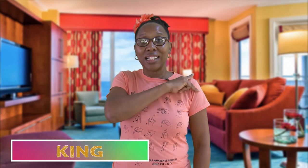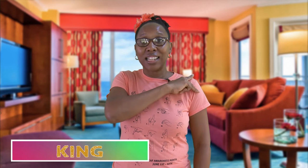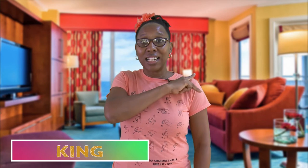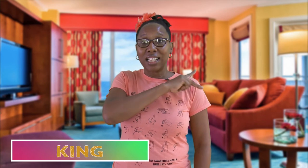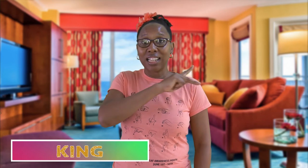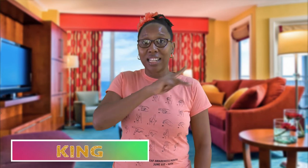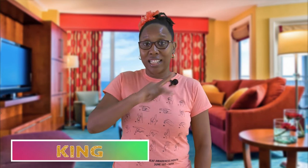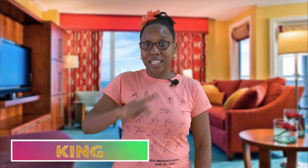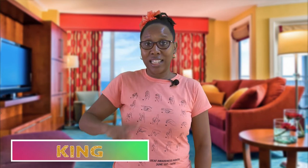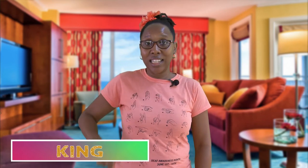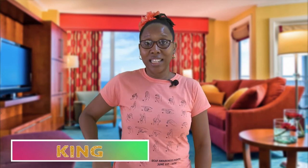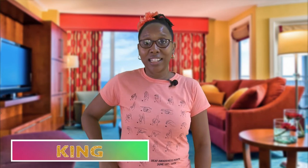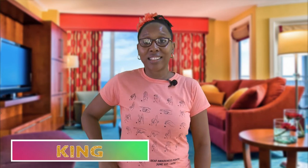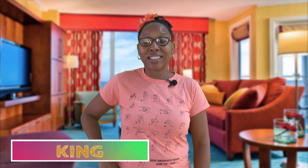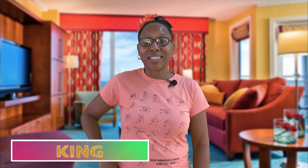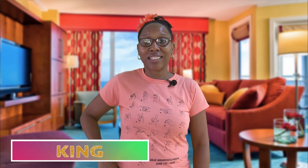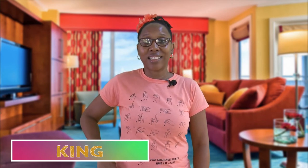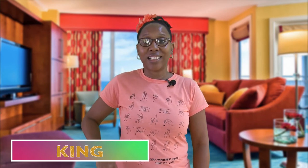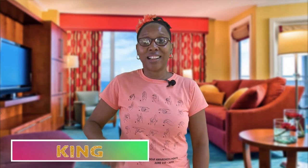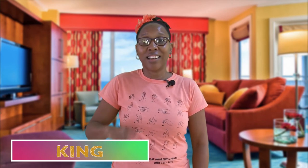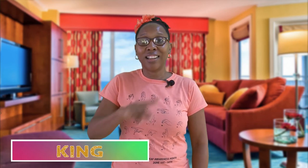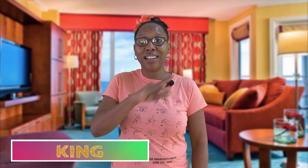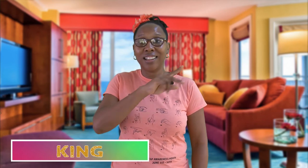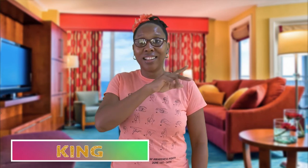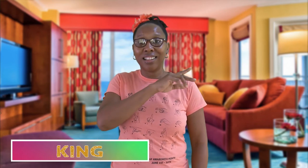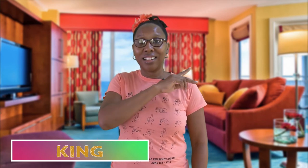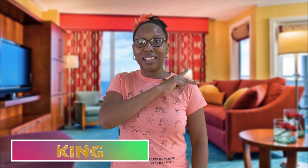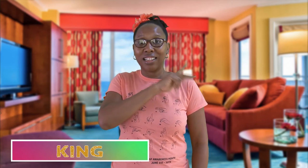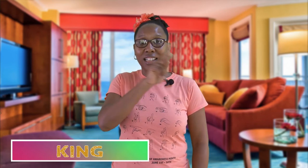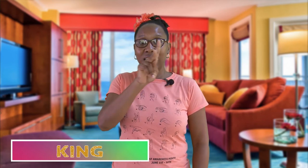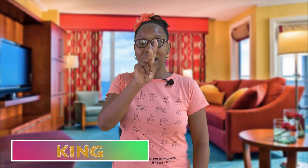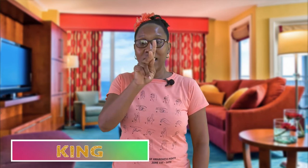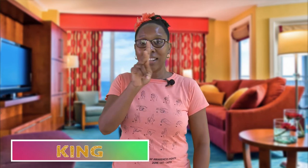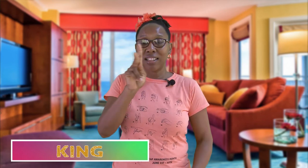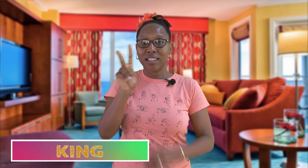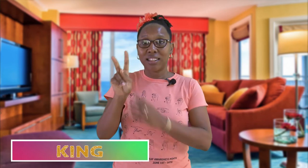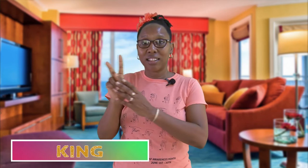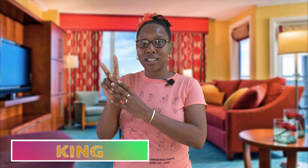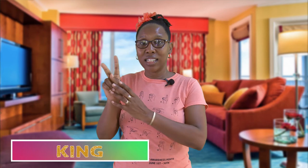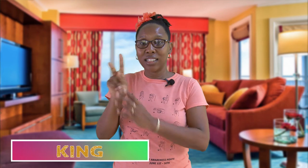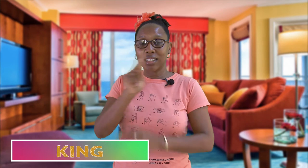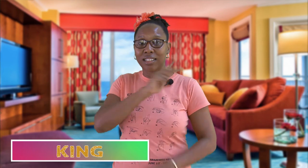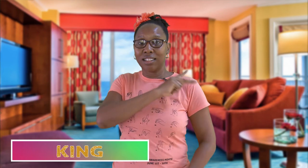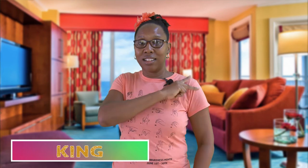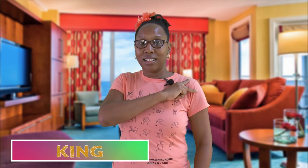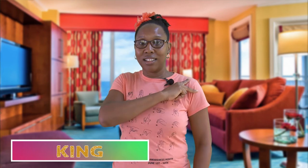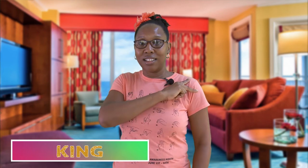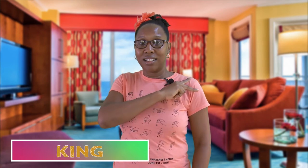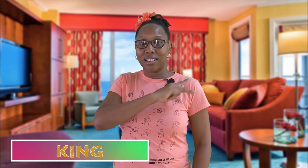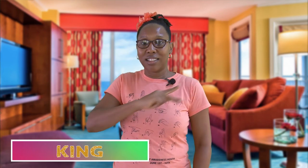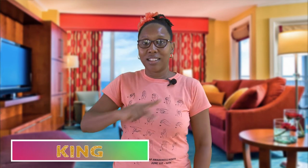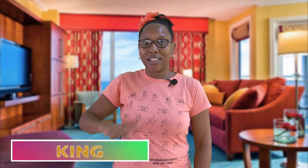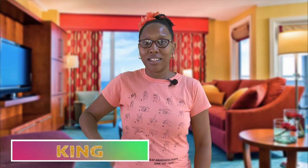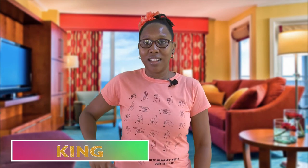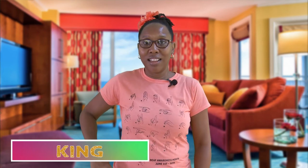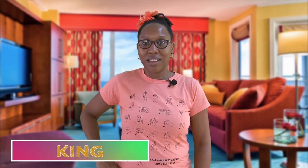king huh okay got it king